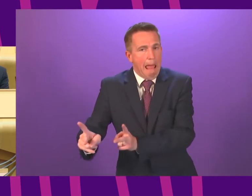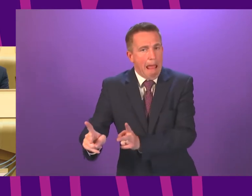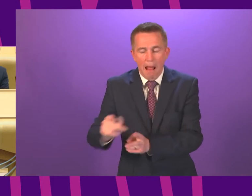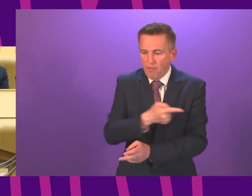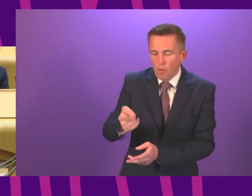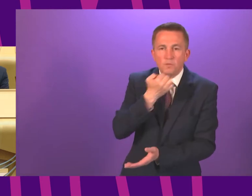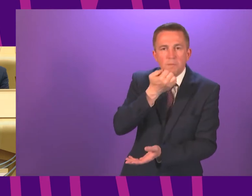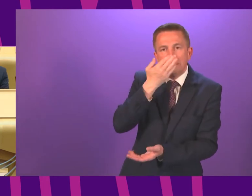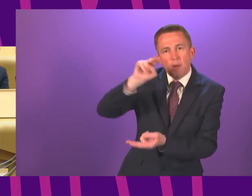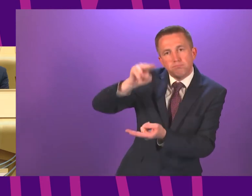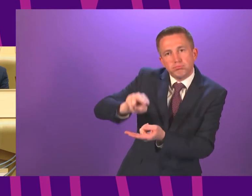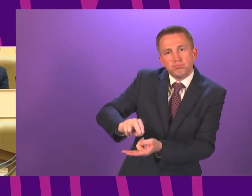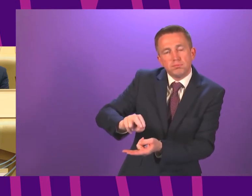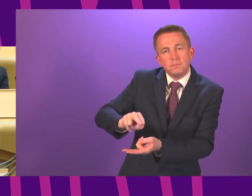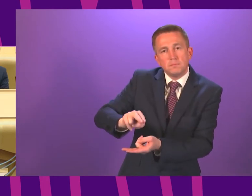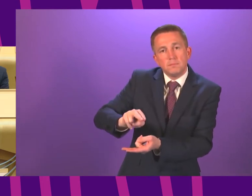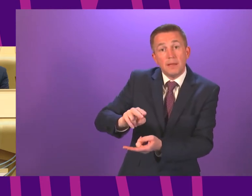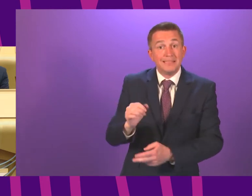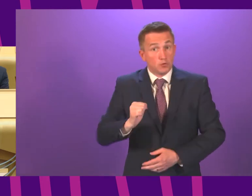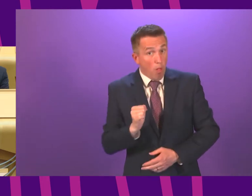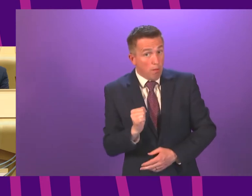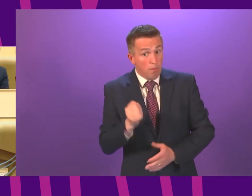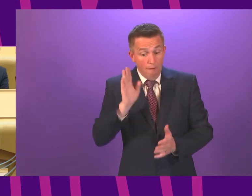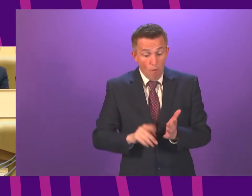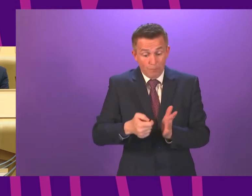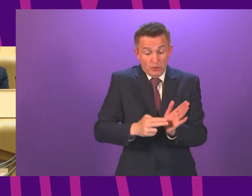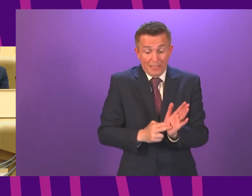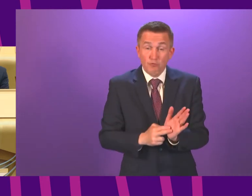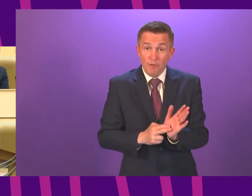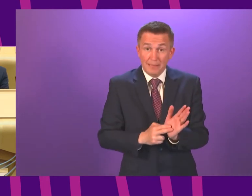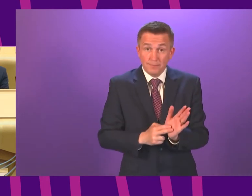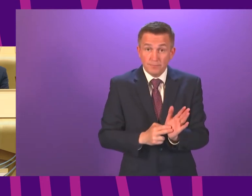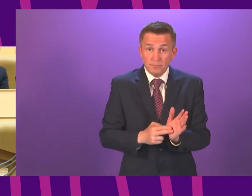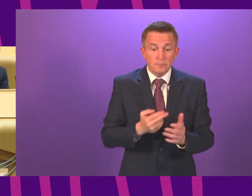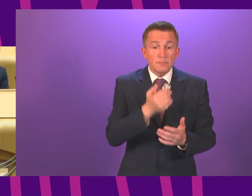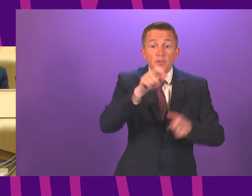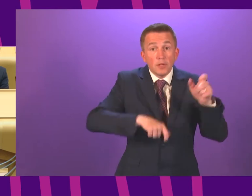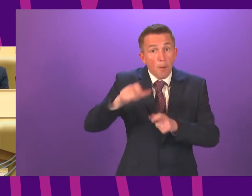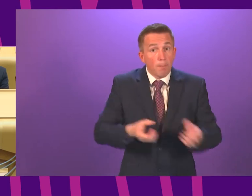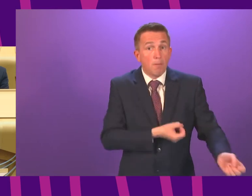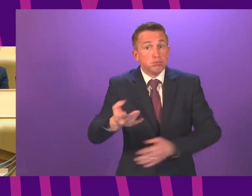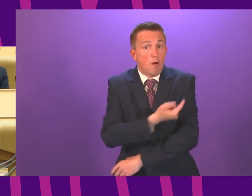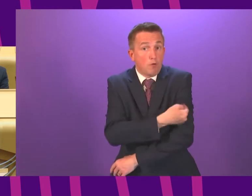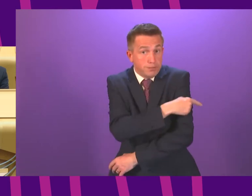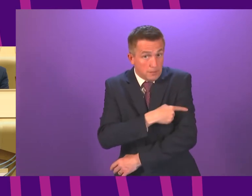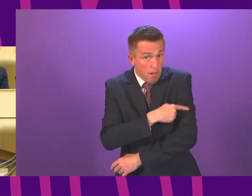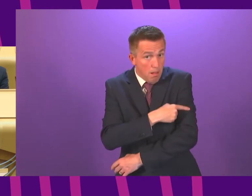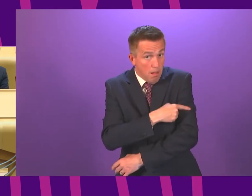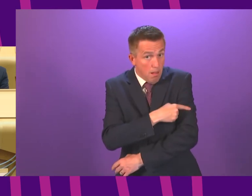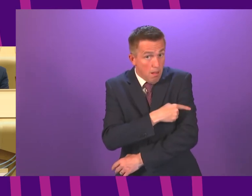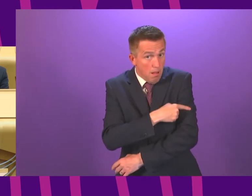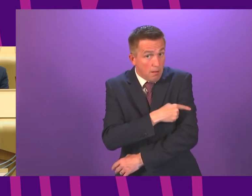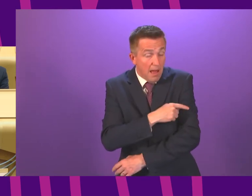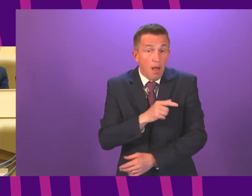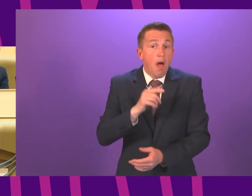For example, since January in Scotland, the proportion of new cases which lead to hospital admission has reduced on current